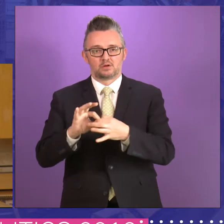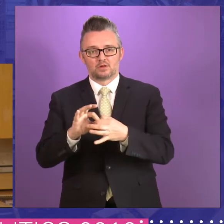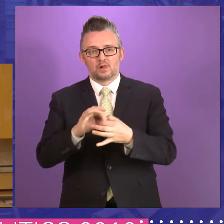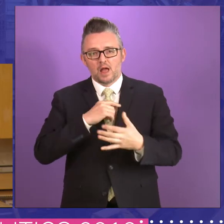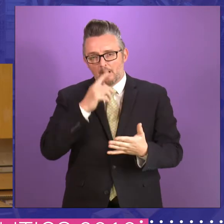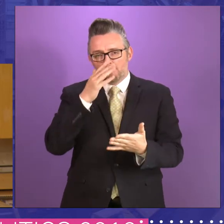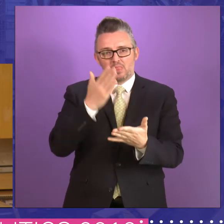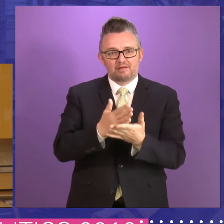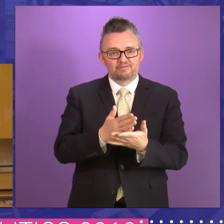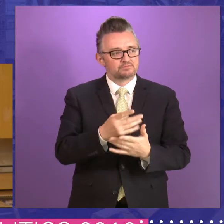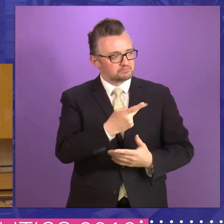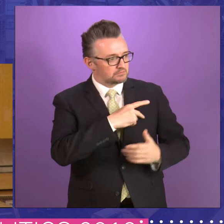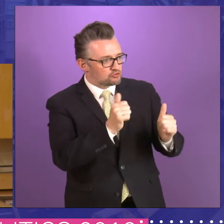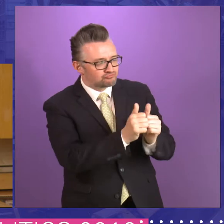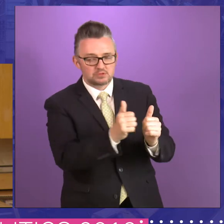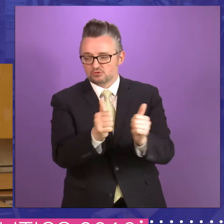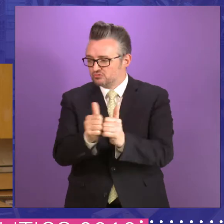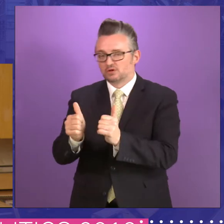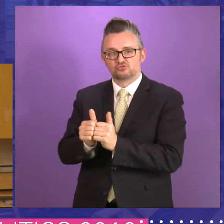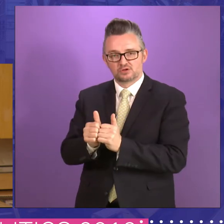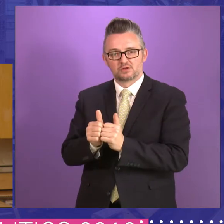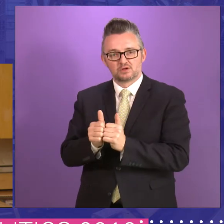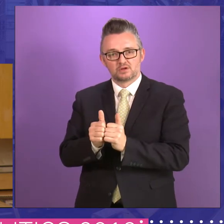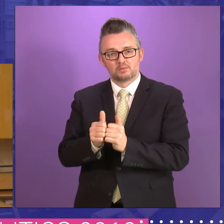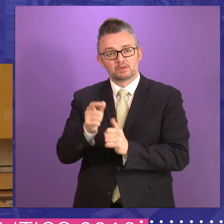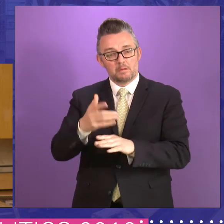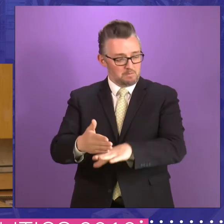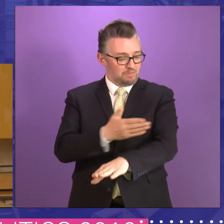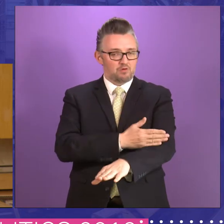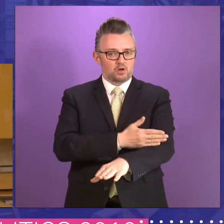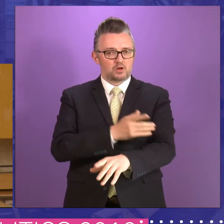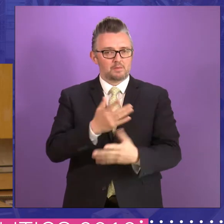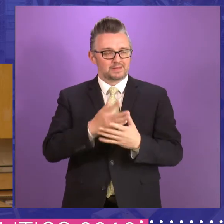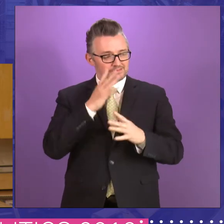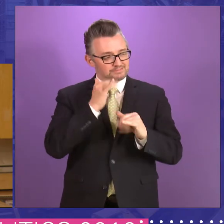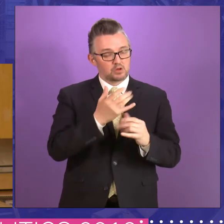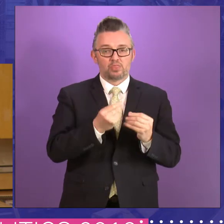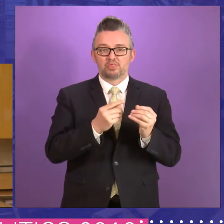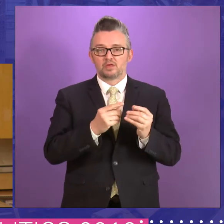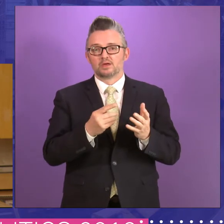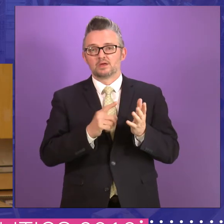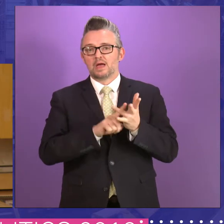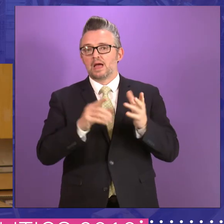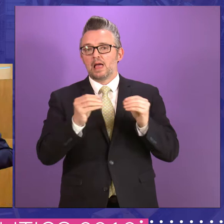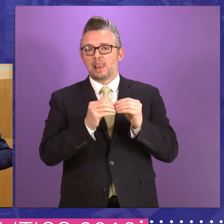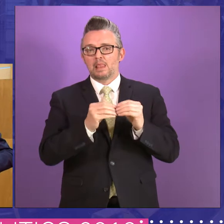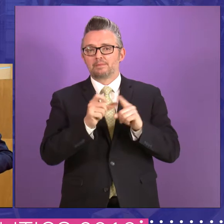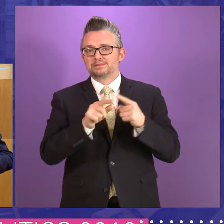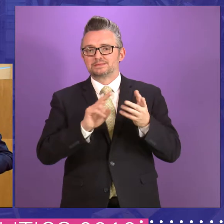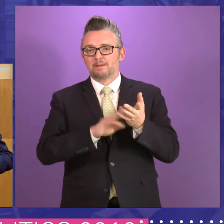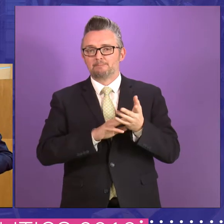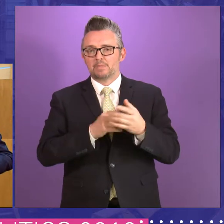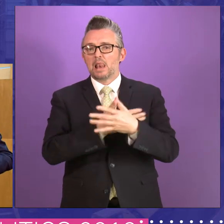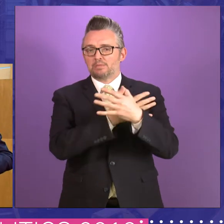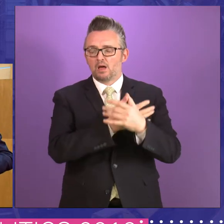consensus. And certainly in the early days, it was an experiment with the Lib Dems. But you know, you actually talk to the